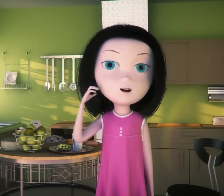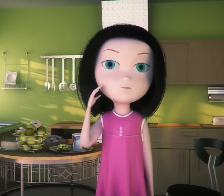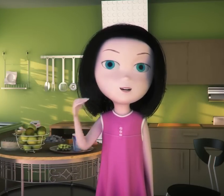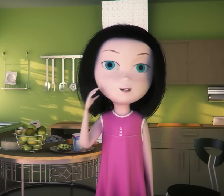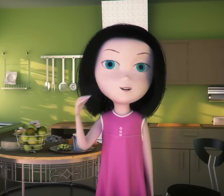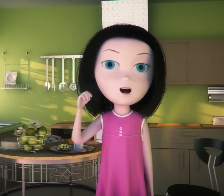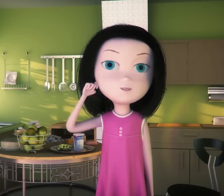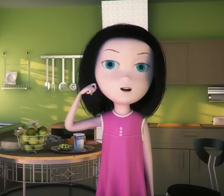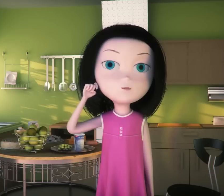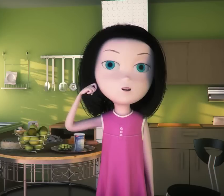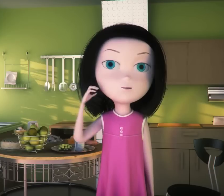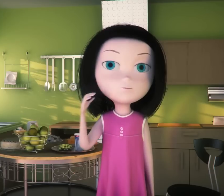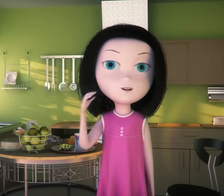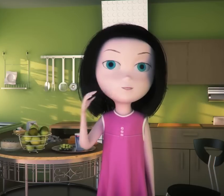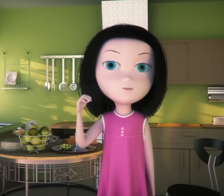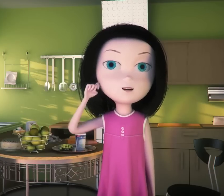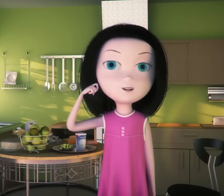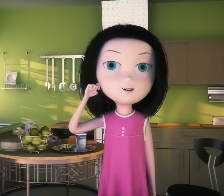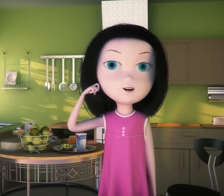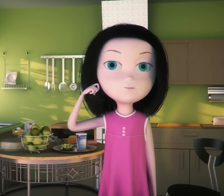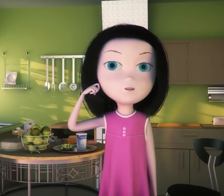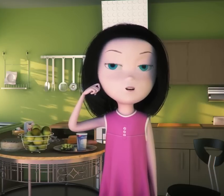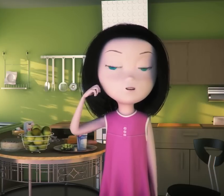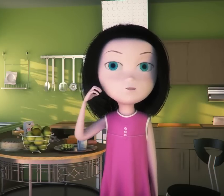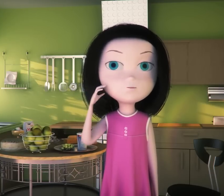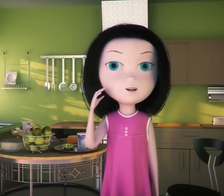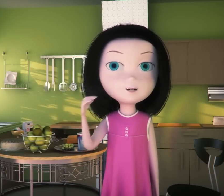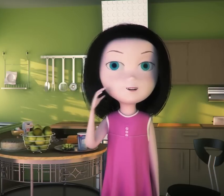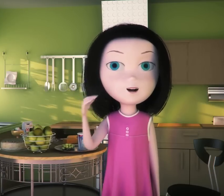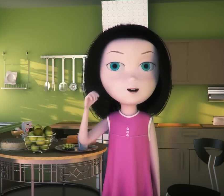and